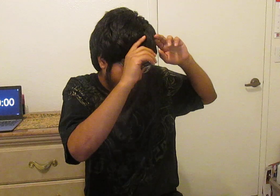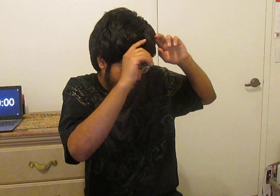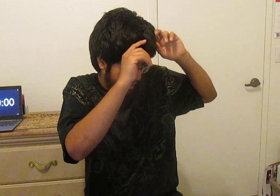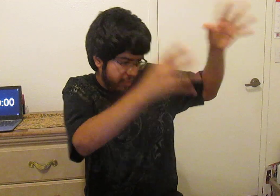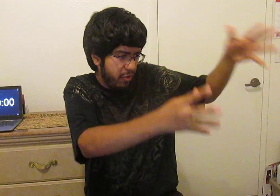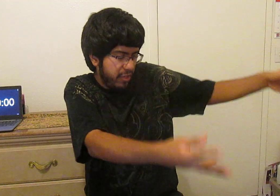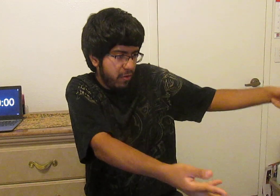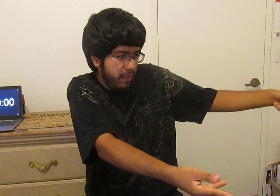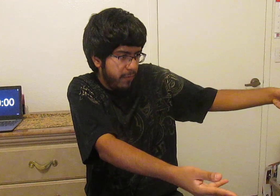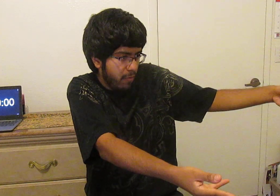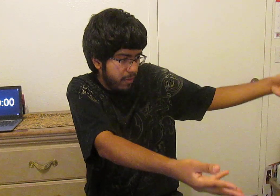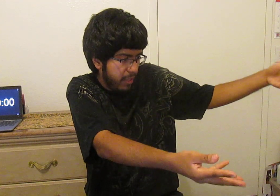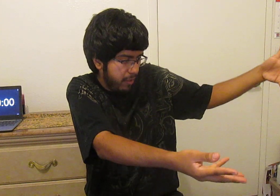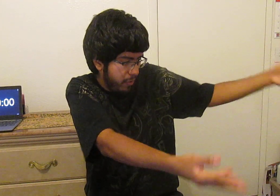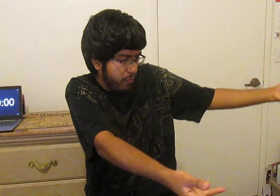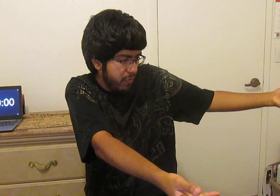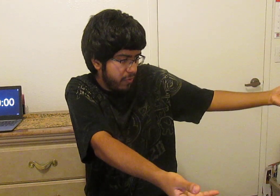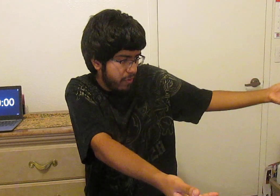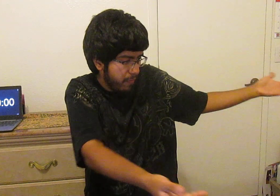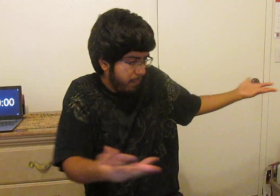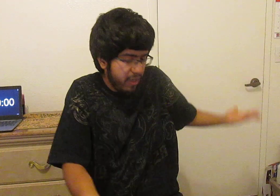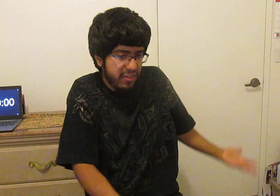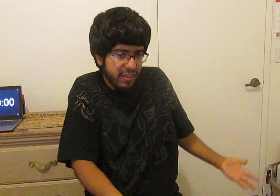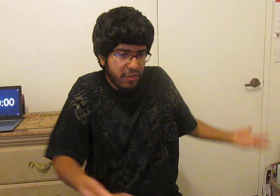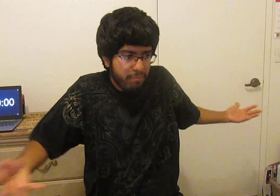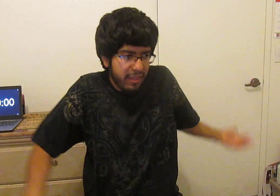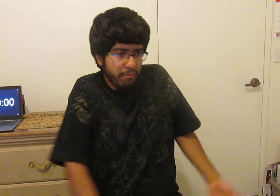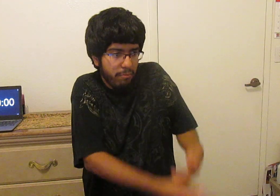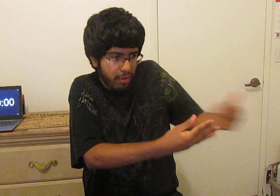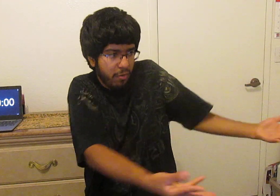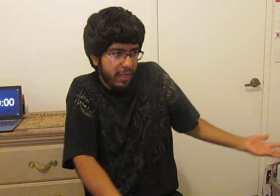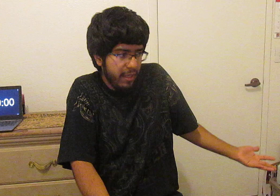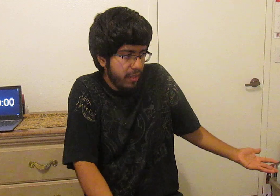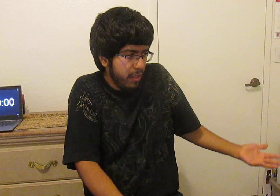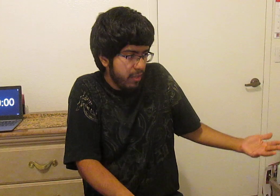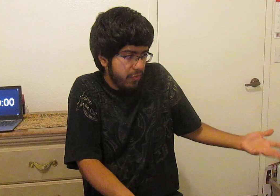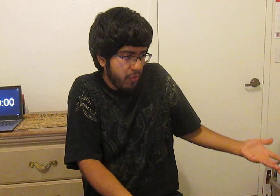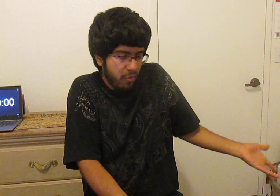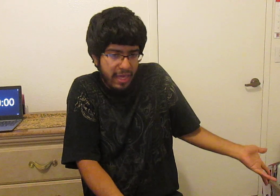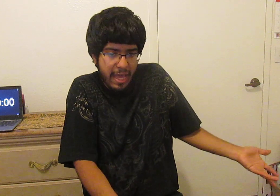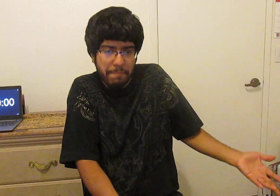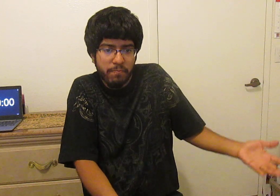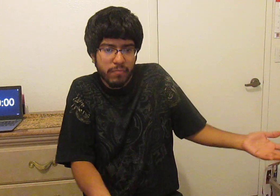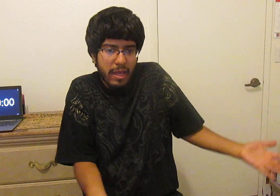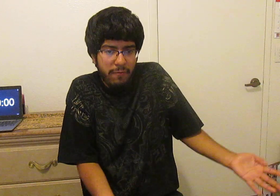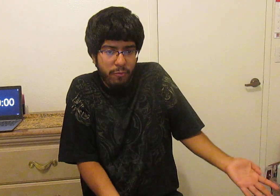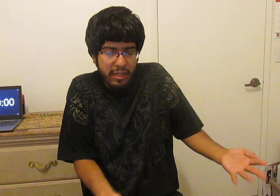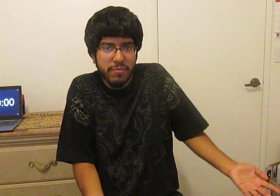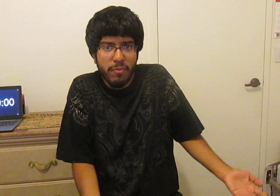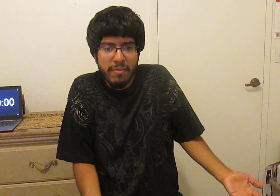get your channel if you only use footage that's completely blurry so yeah when it comes to movie